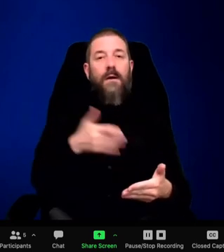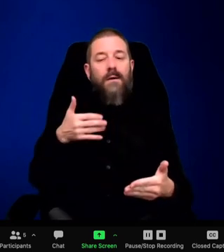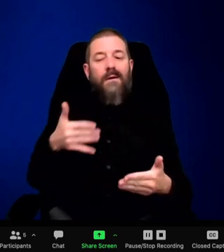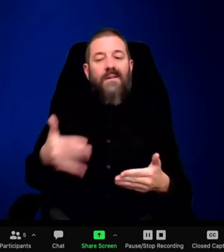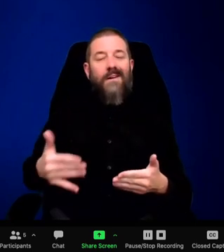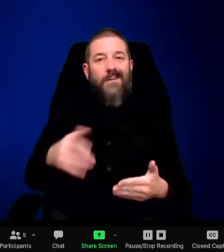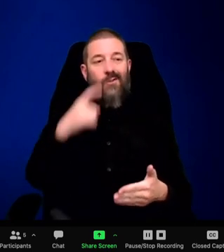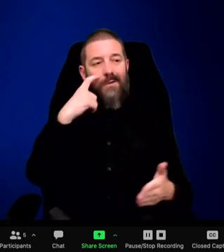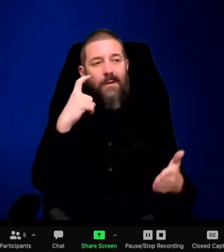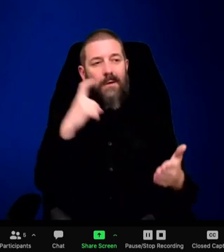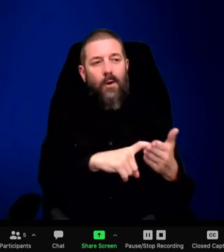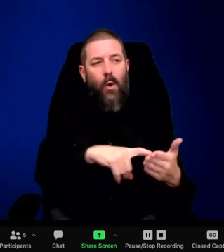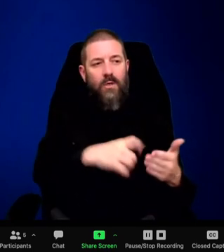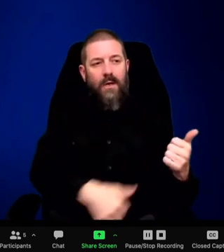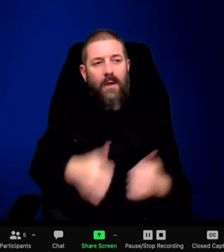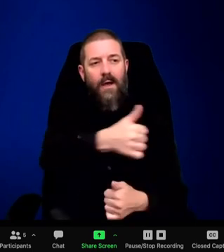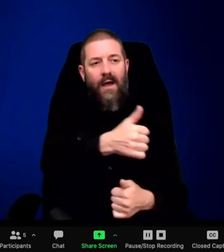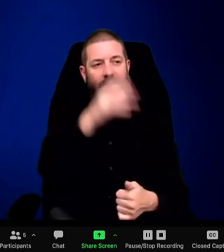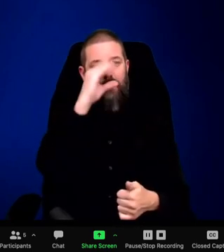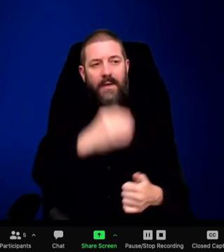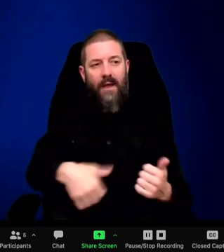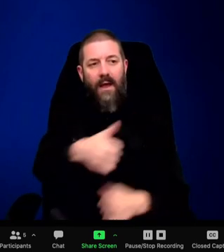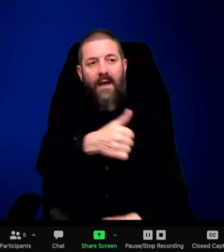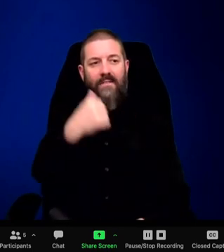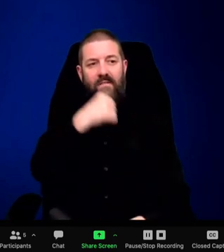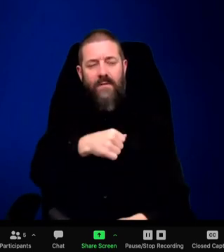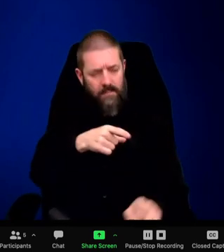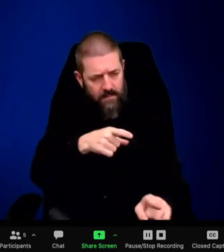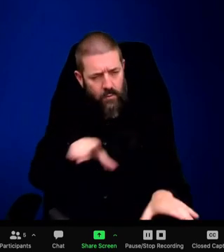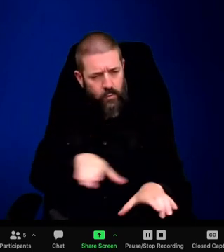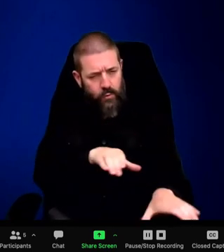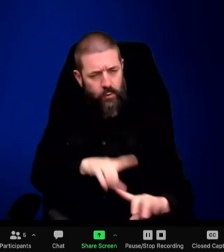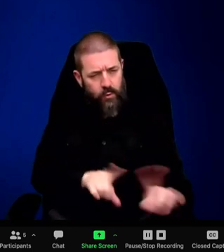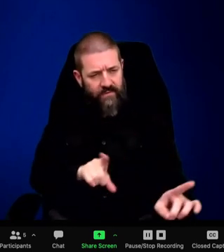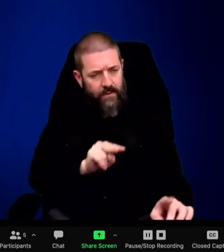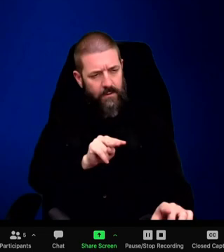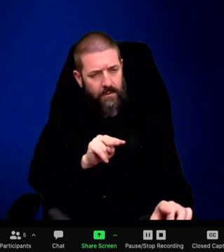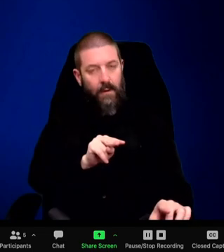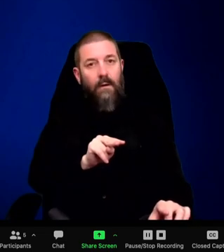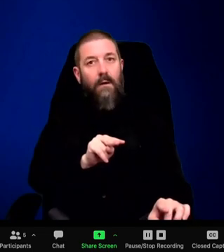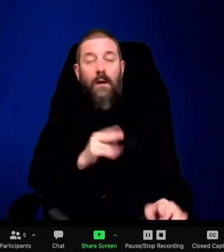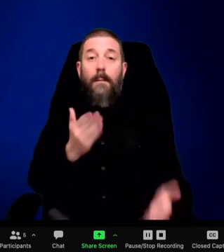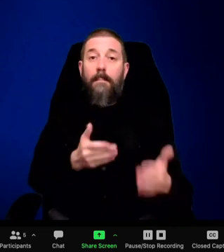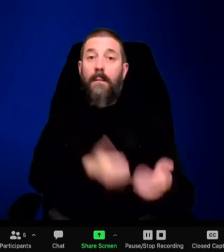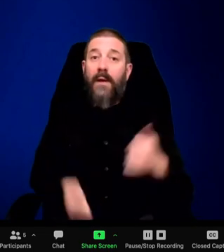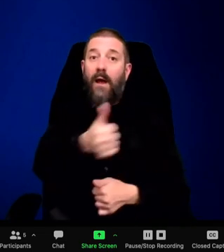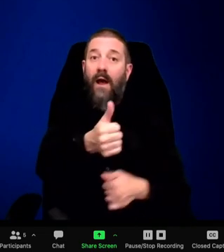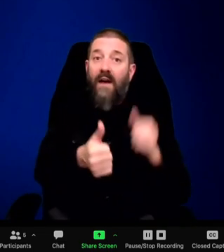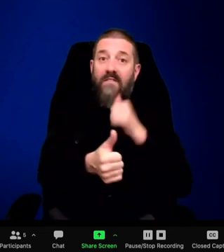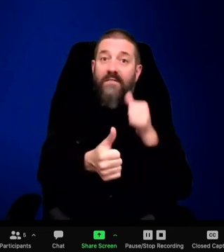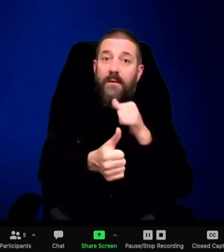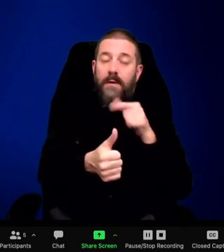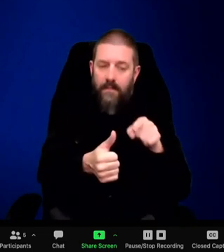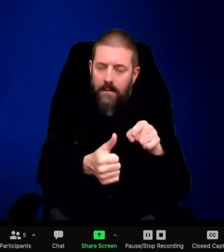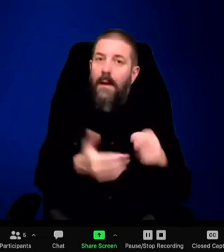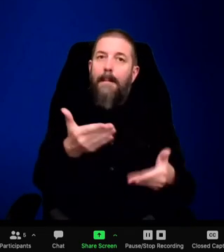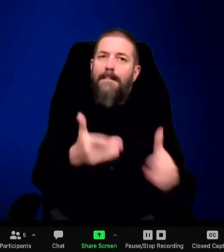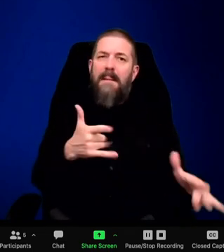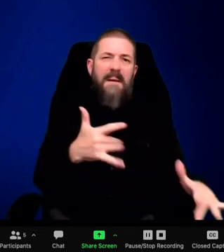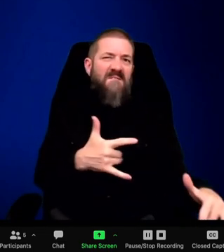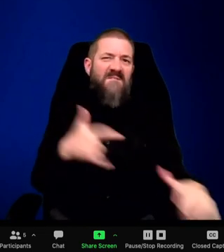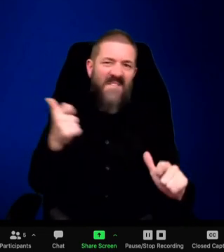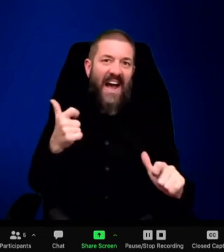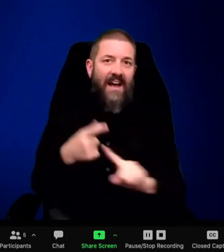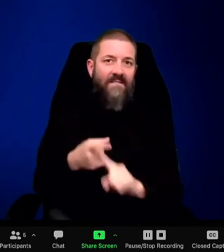pounds chasing a 700 pound bull elk or even worse, a 2,000 pound bull bison, how are you going to deal with